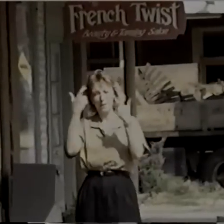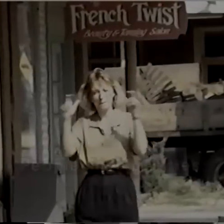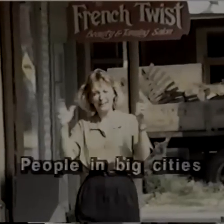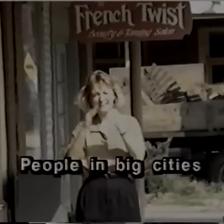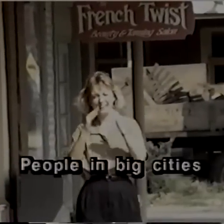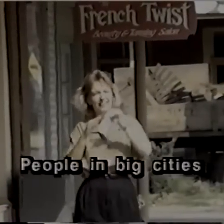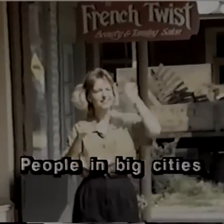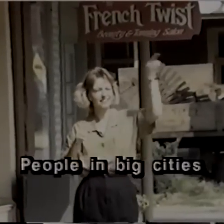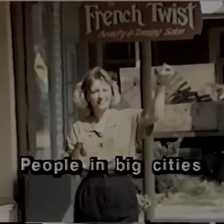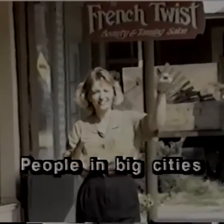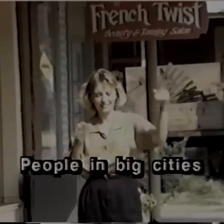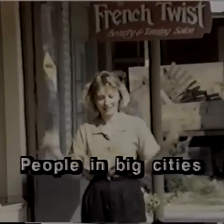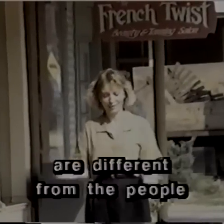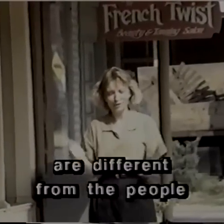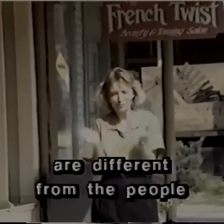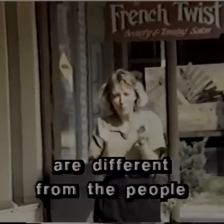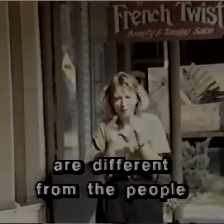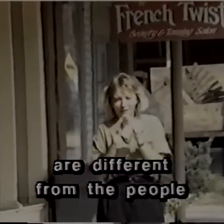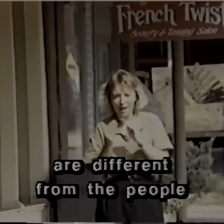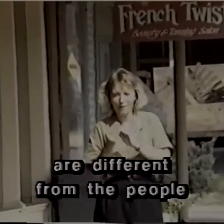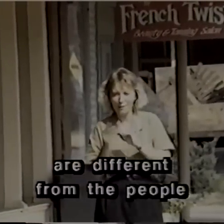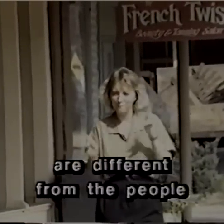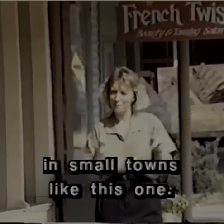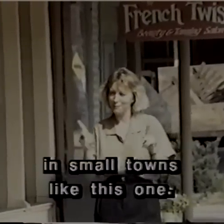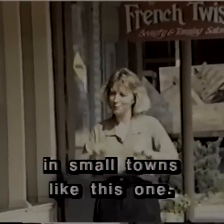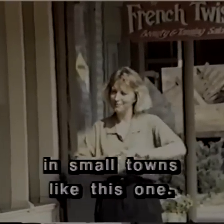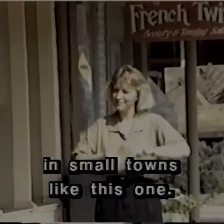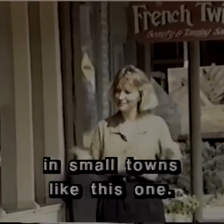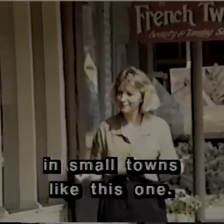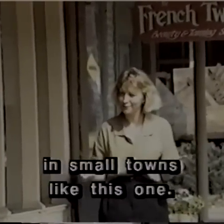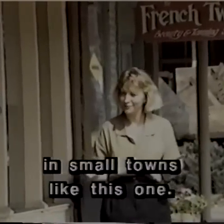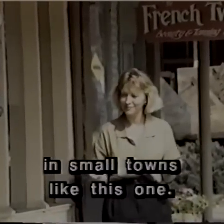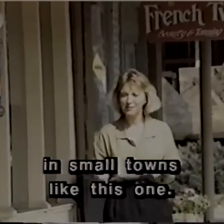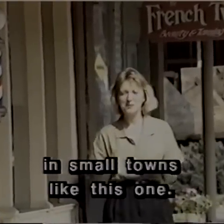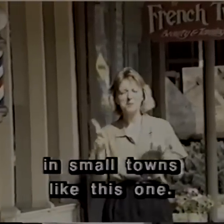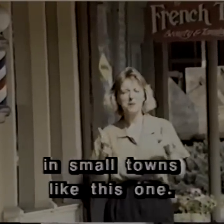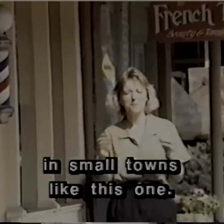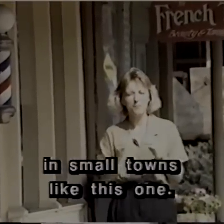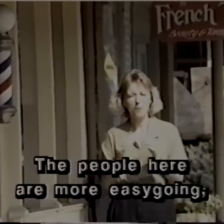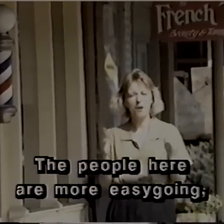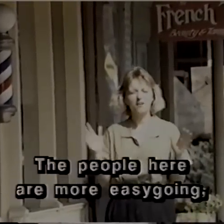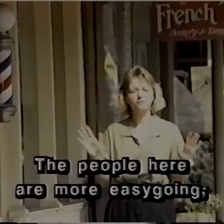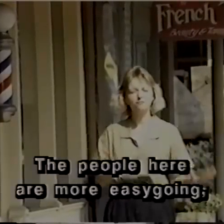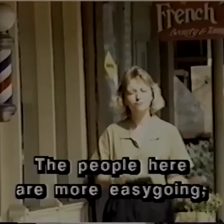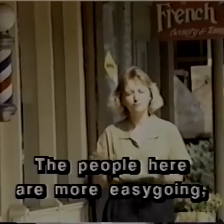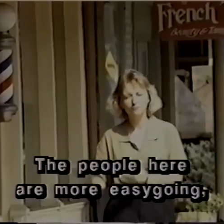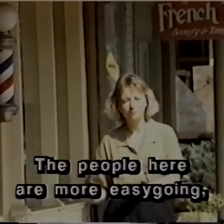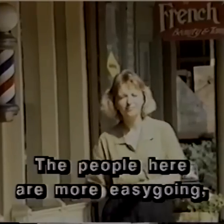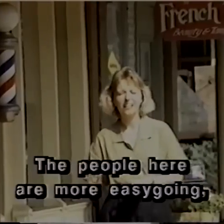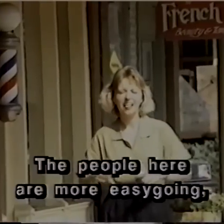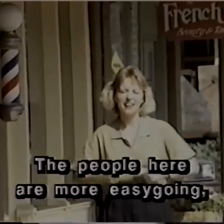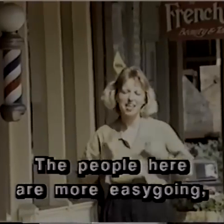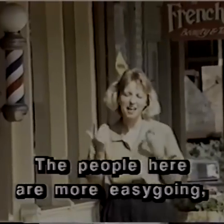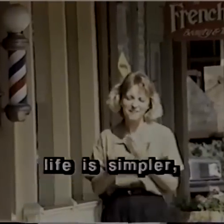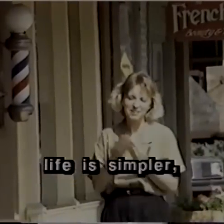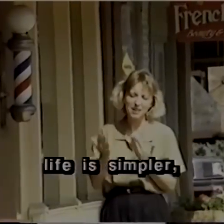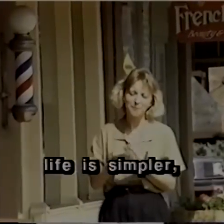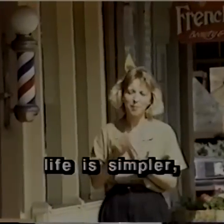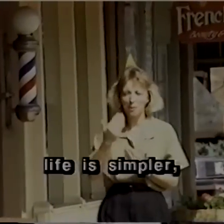People in big cities are different from the people in small towns like this one. The people here are more easygoing. Life is simpler,